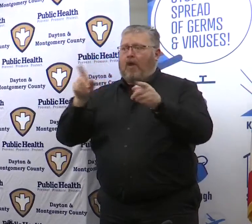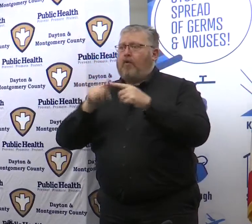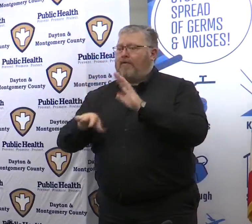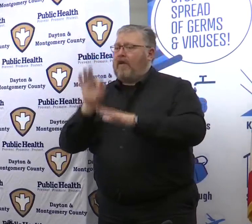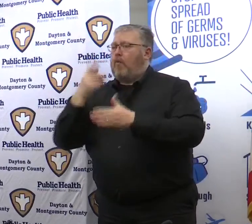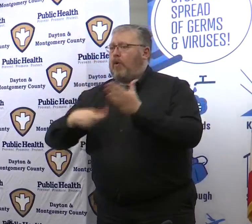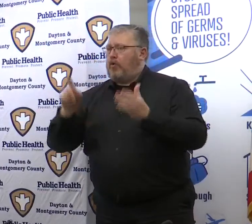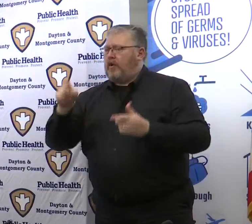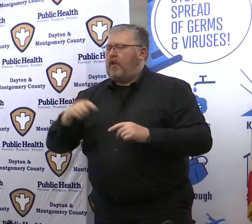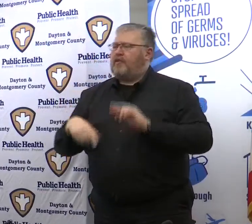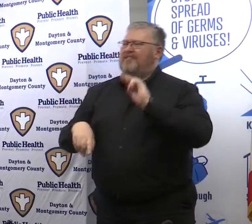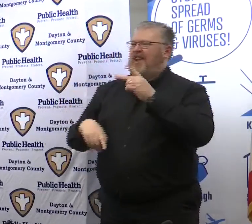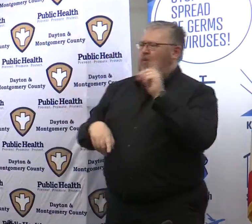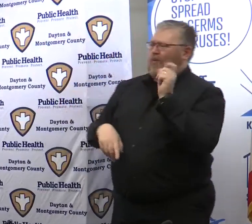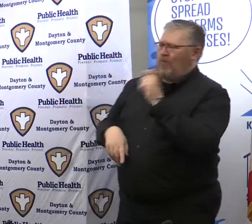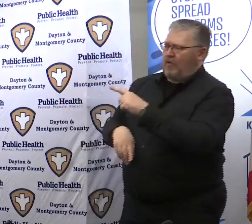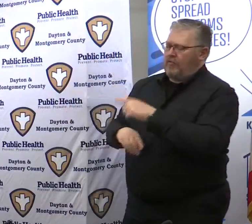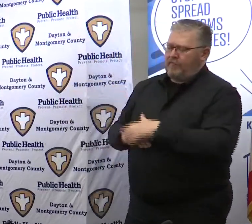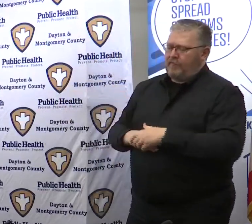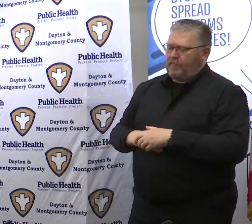Okay Adam? follow-up. Yeah.